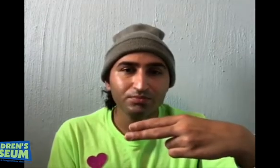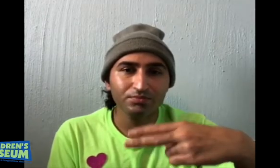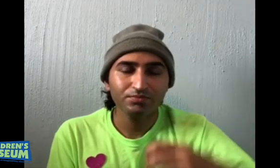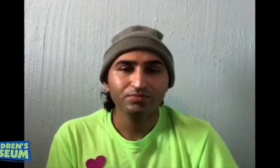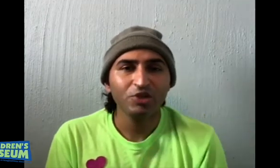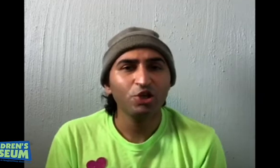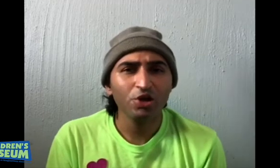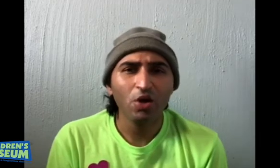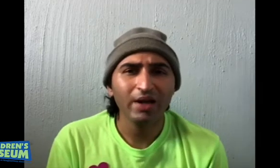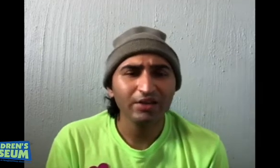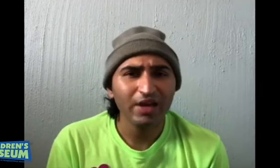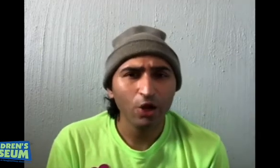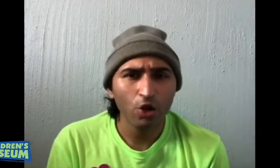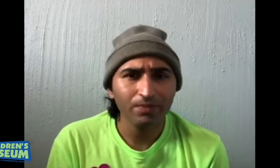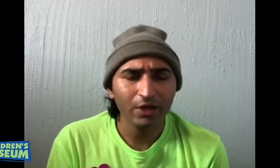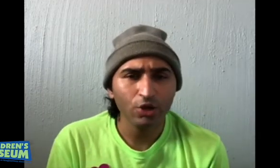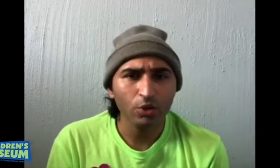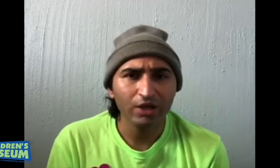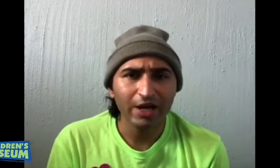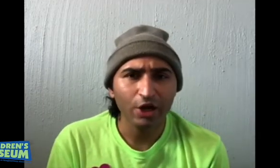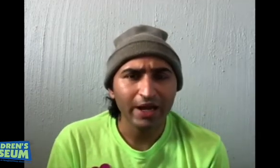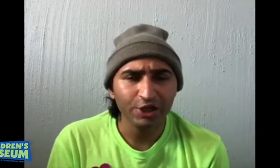Do you know anything at home that starts with the letter H?